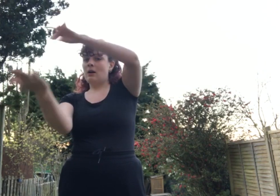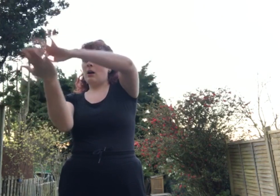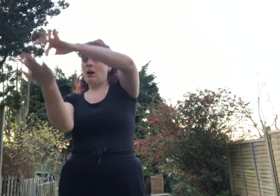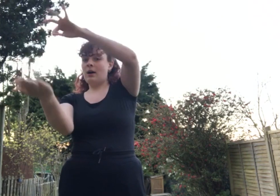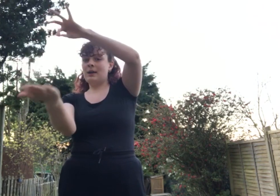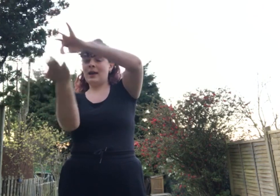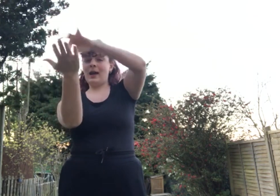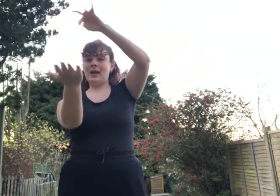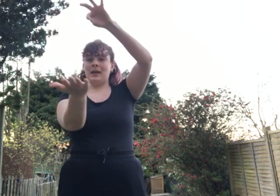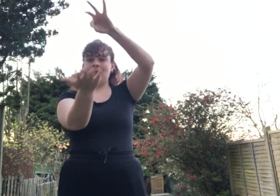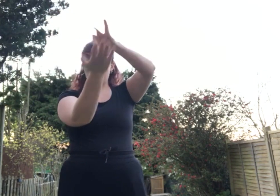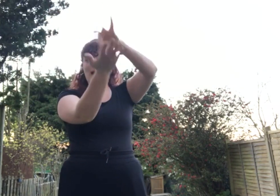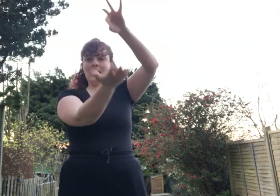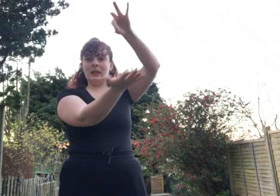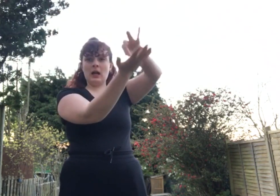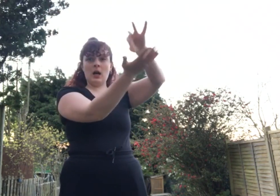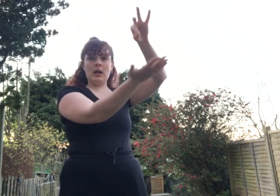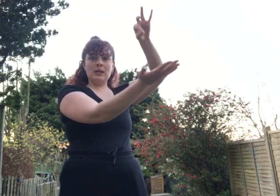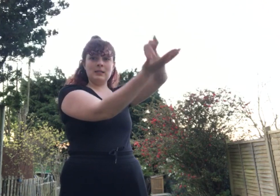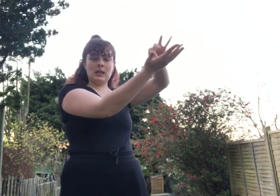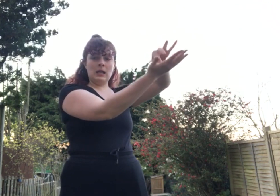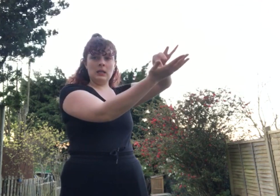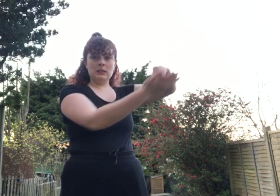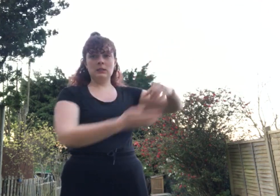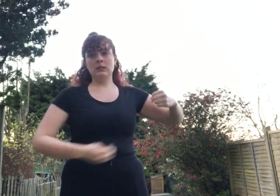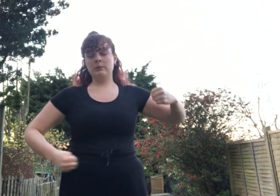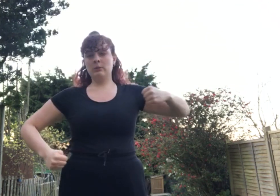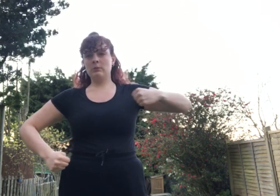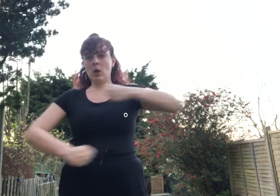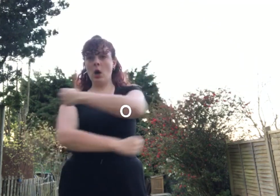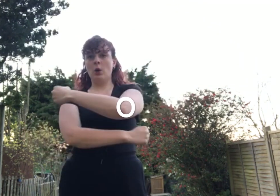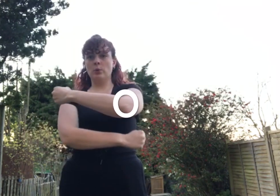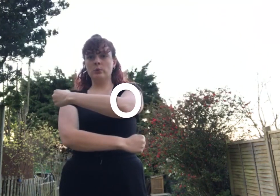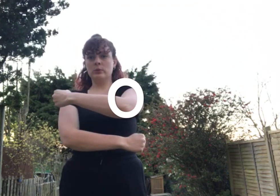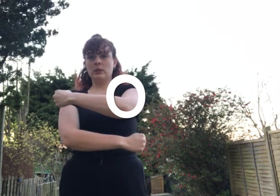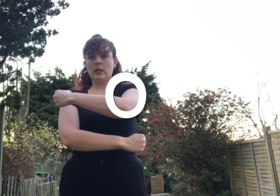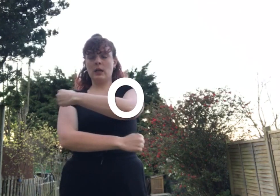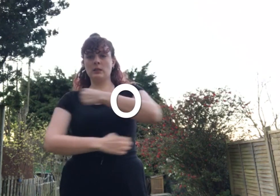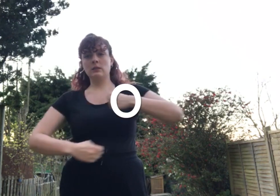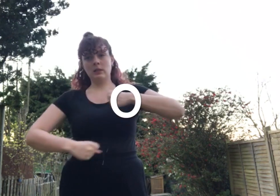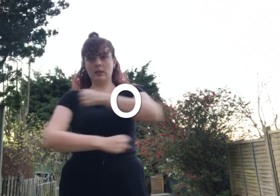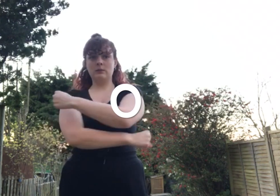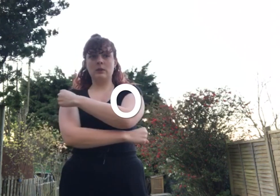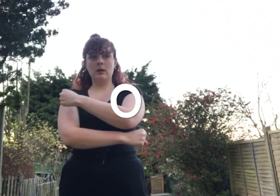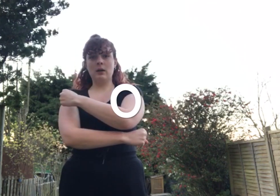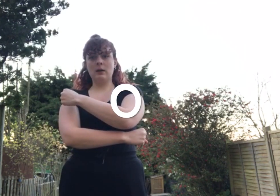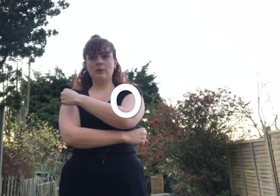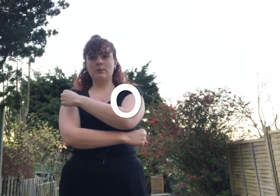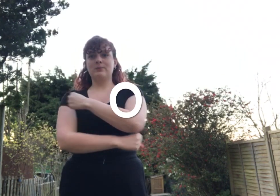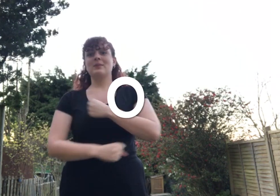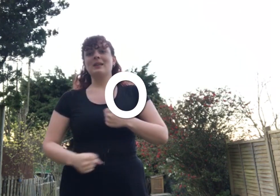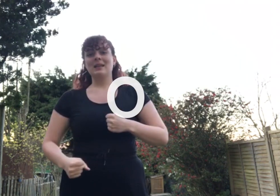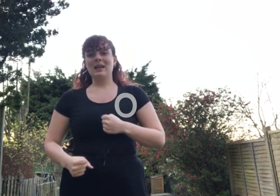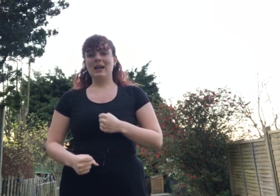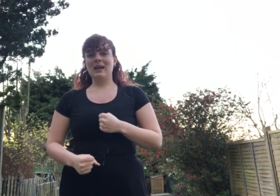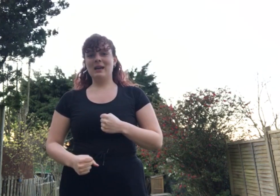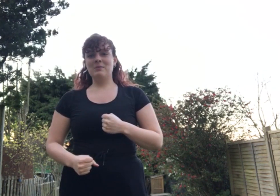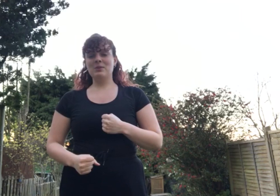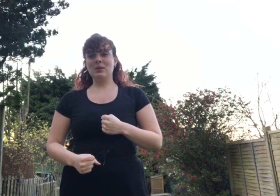I, A, L, I, D. And then we do an O at the end. Like a little O. So,